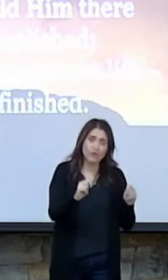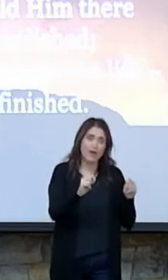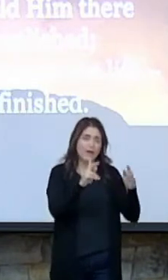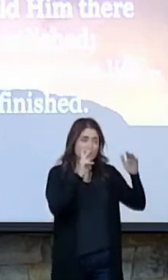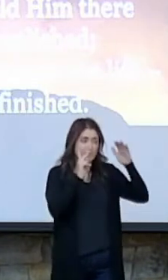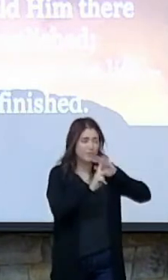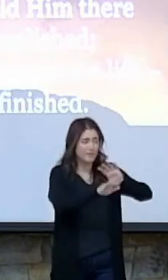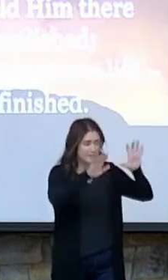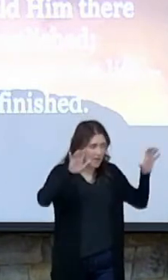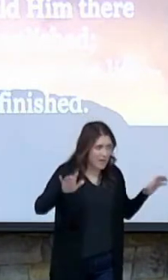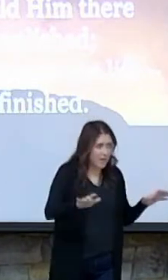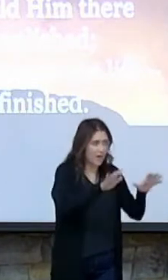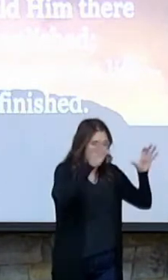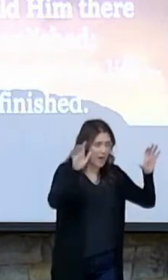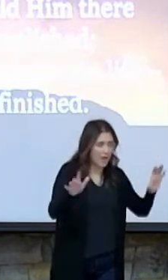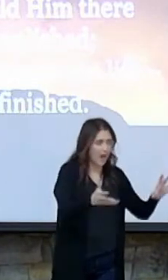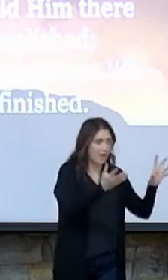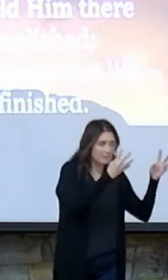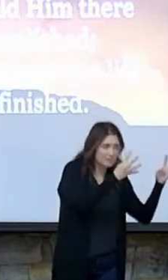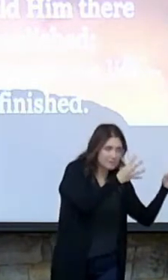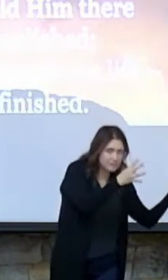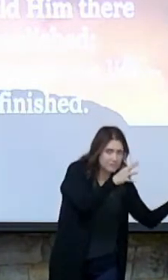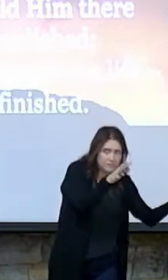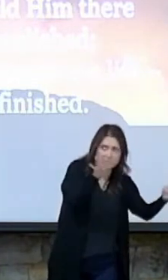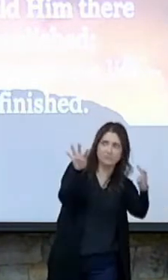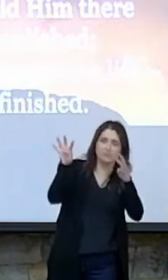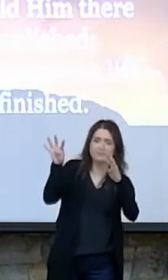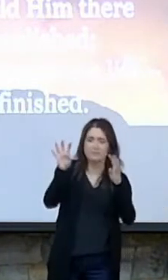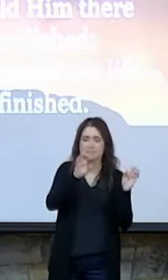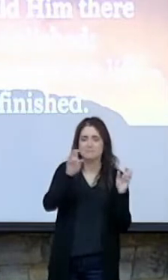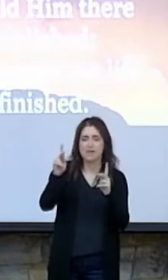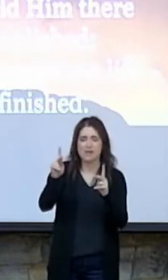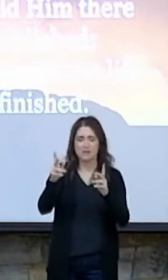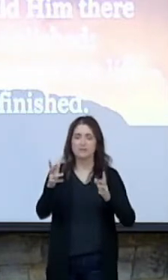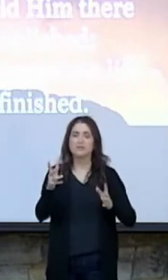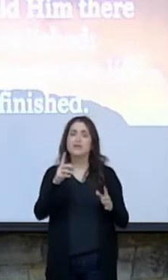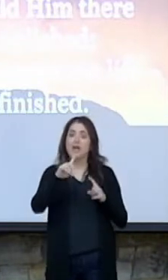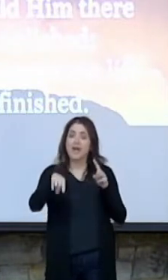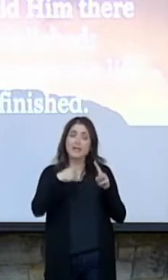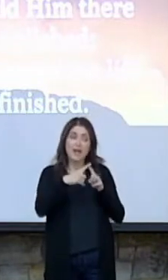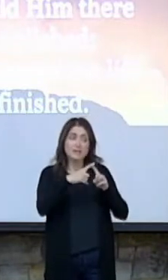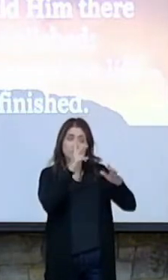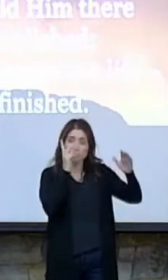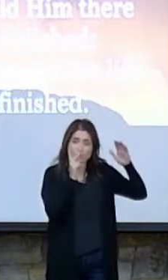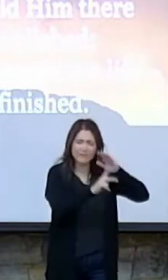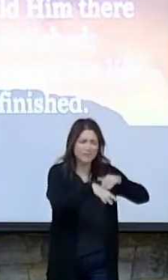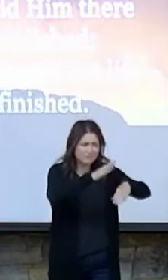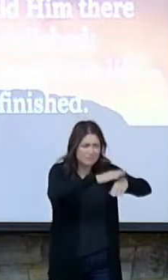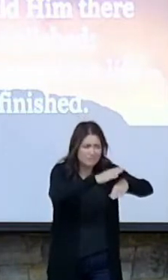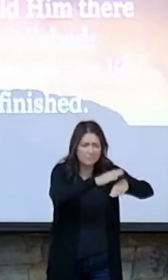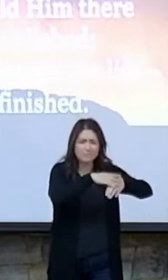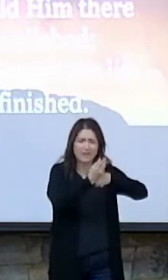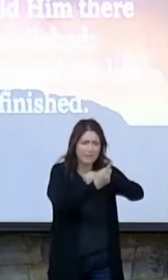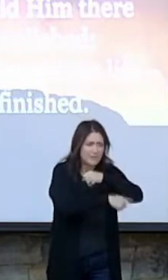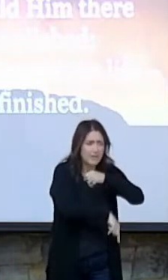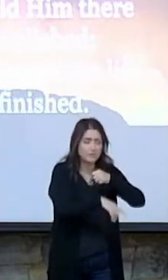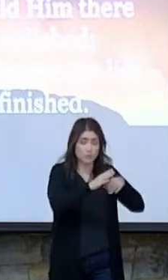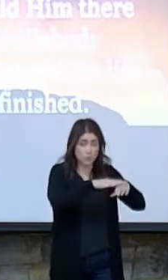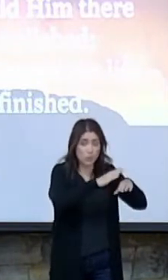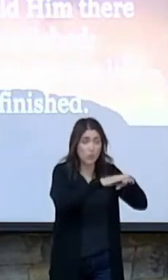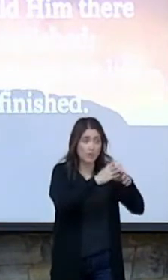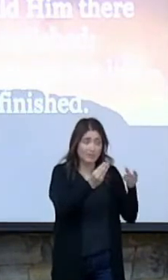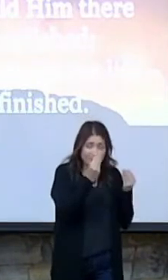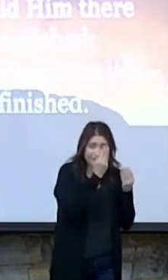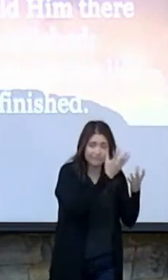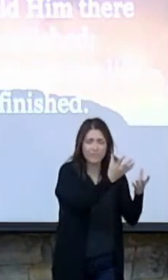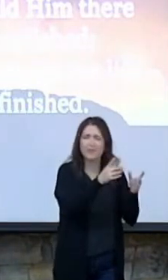And as he would prophesy, he would bring words of condemnation and warning. But in the midst of it, he